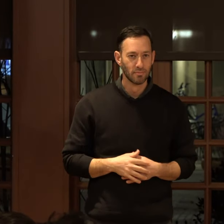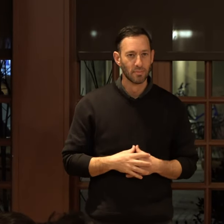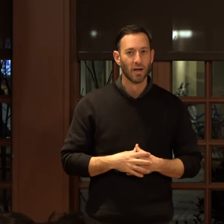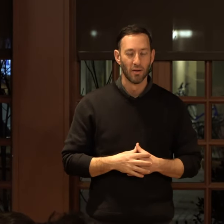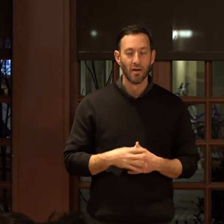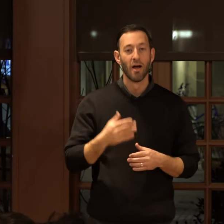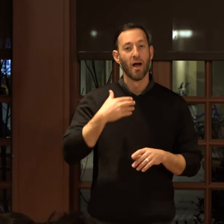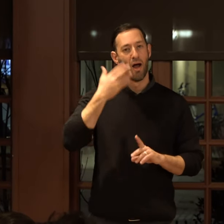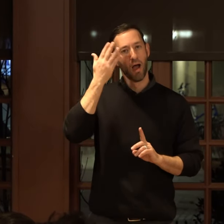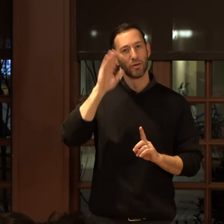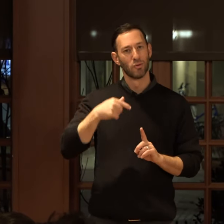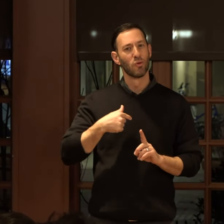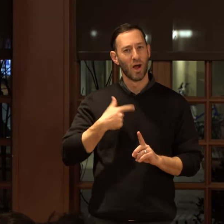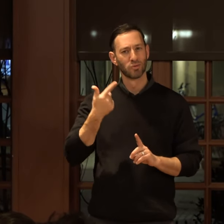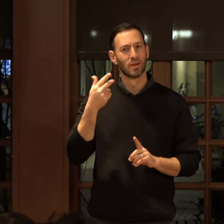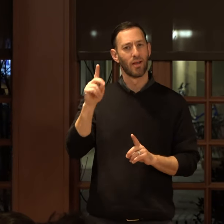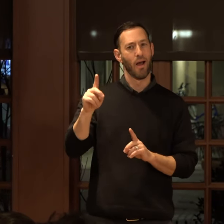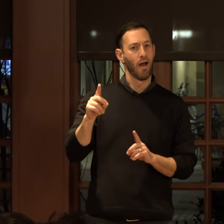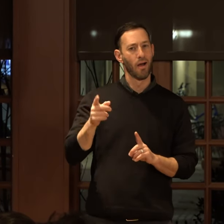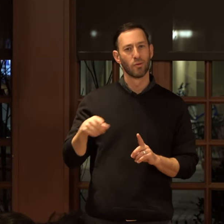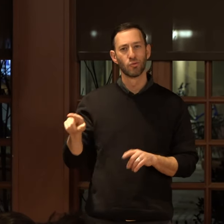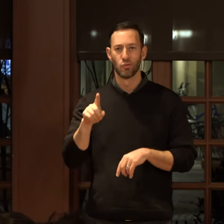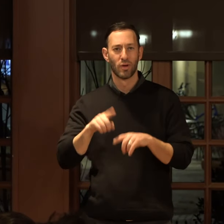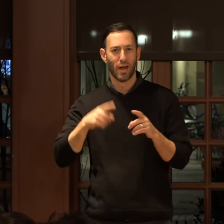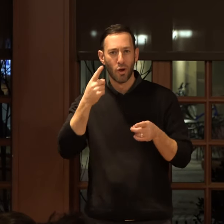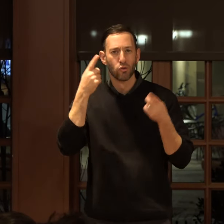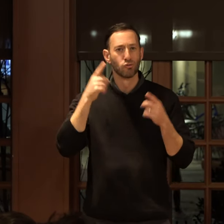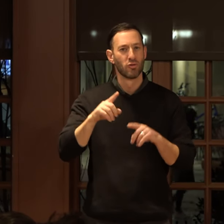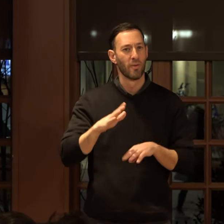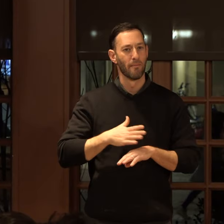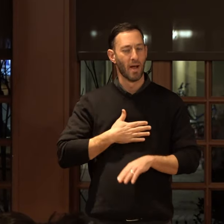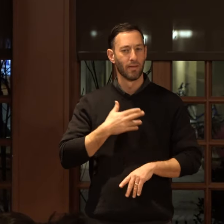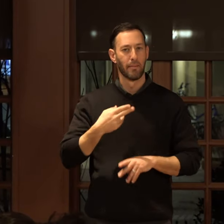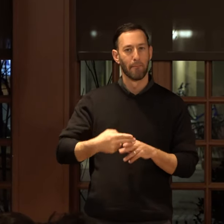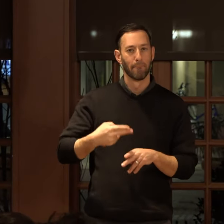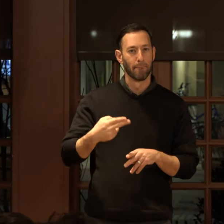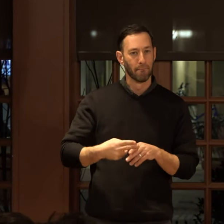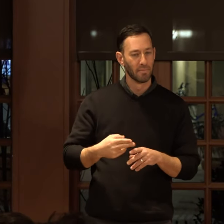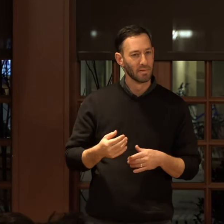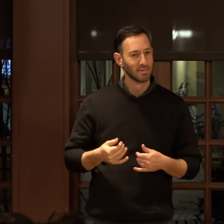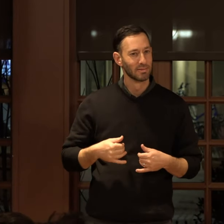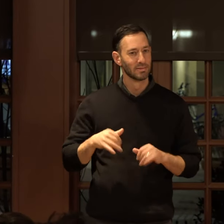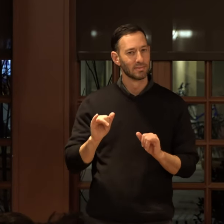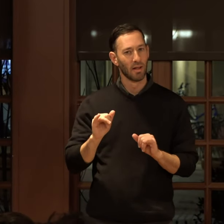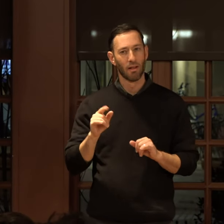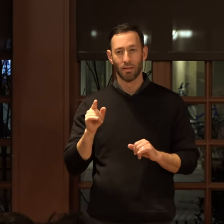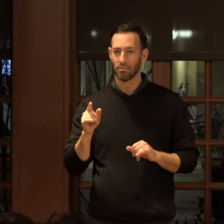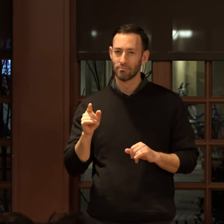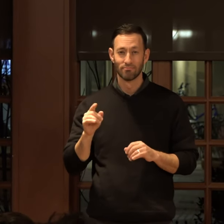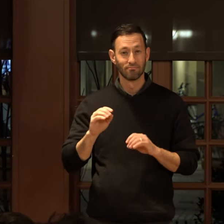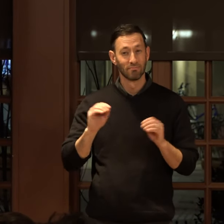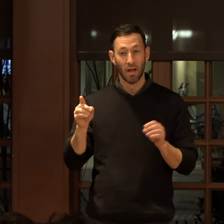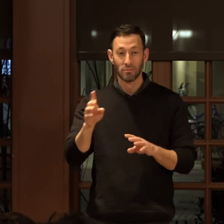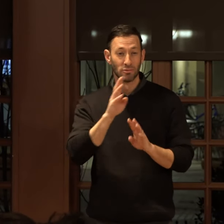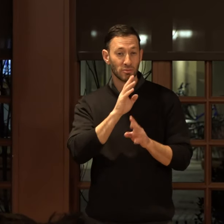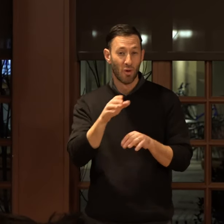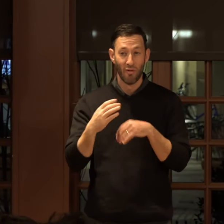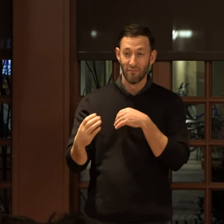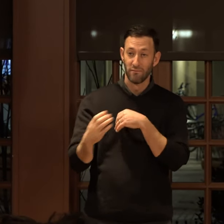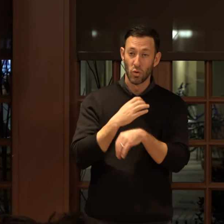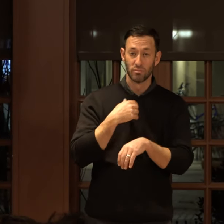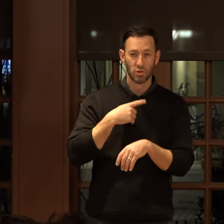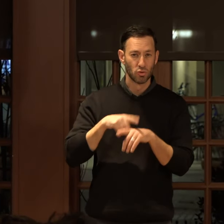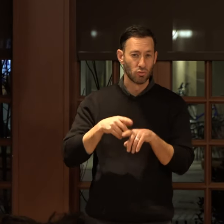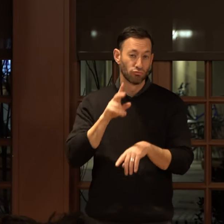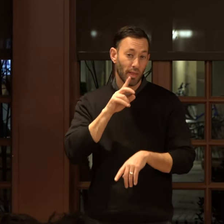I knew I was a god when you could not agree on my name, and still none you spoke could force me to listen closer.